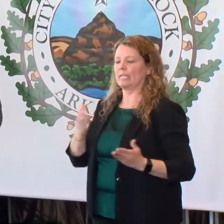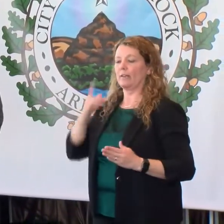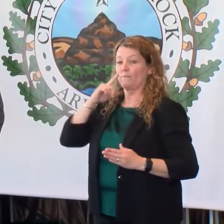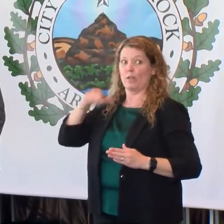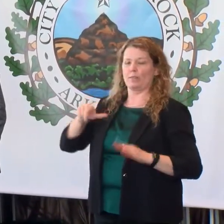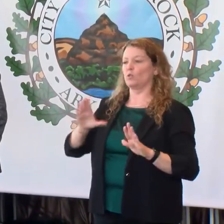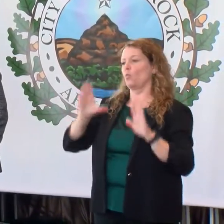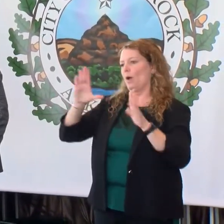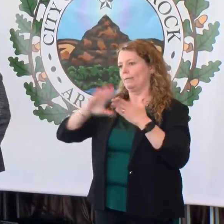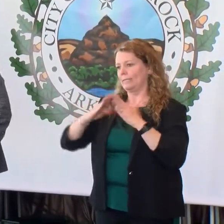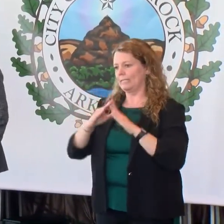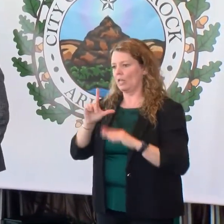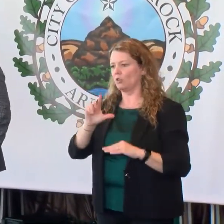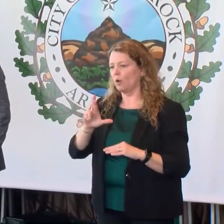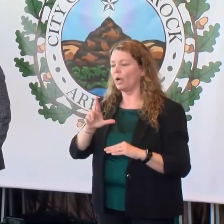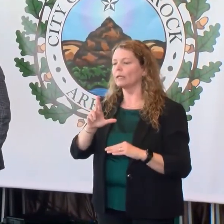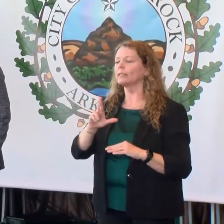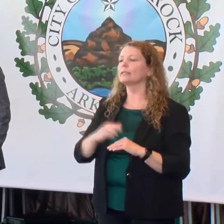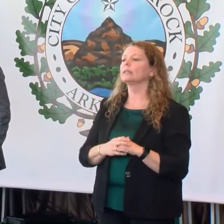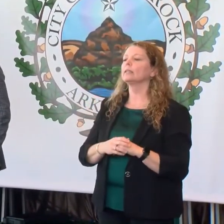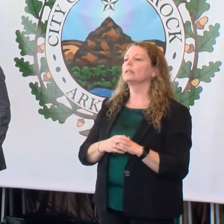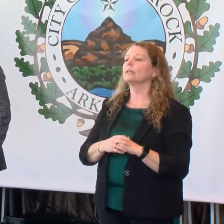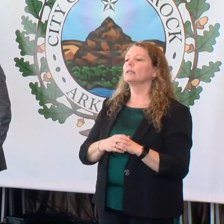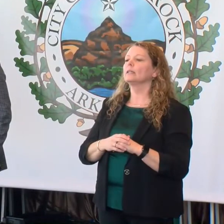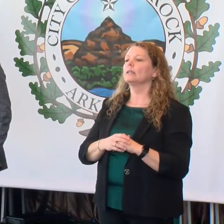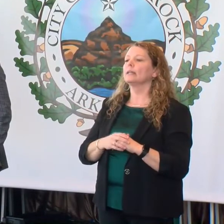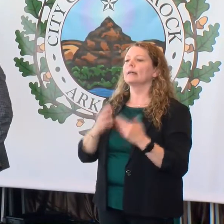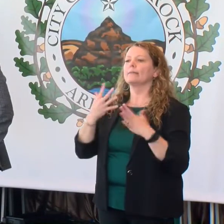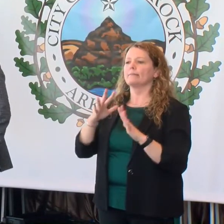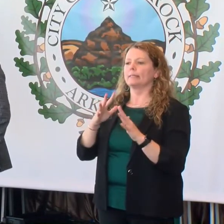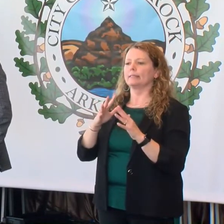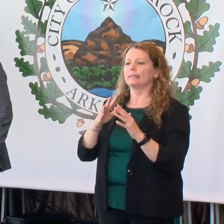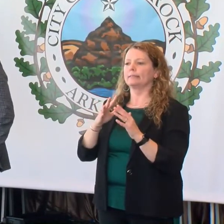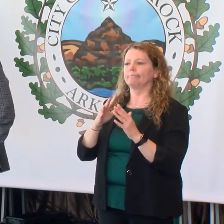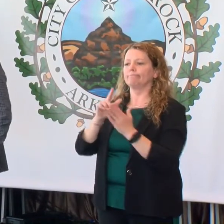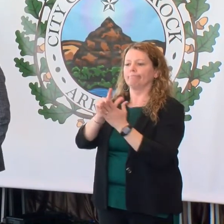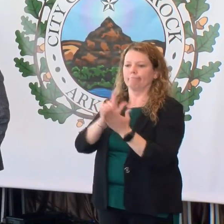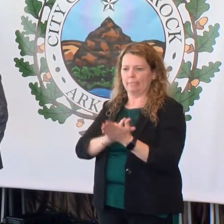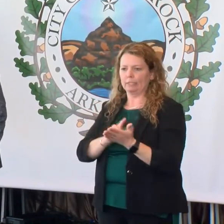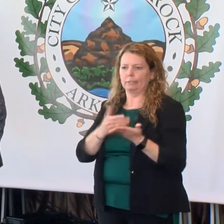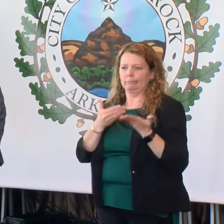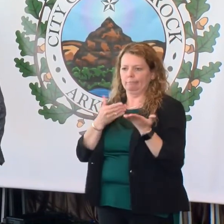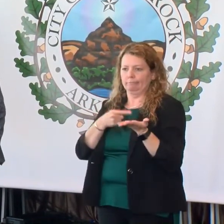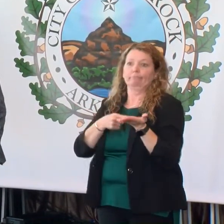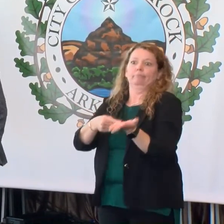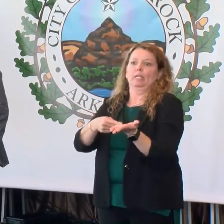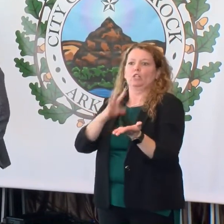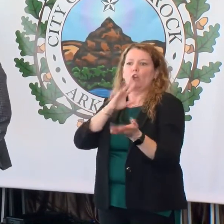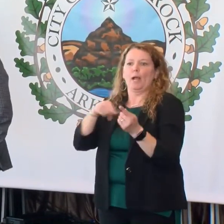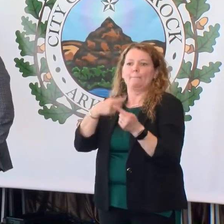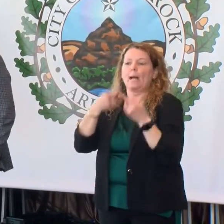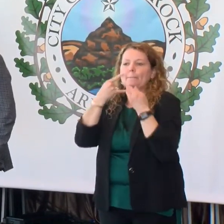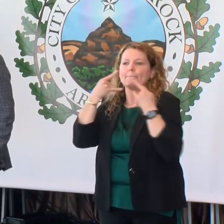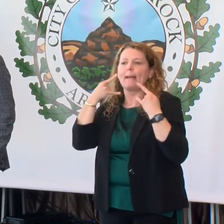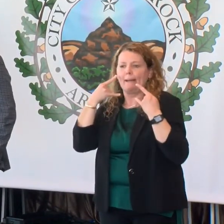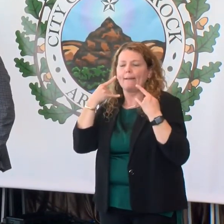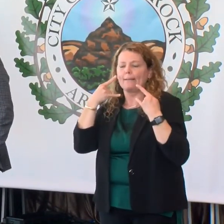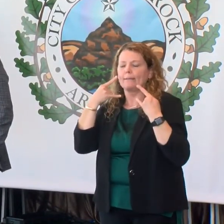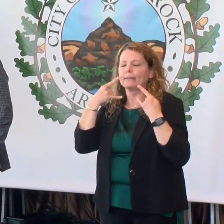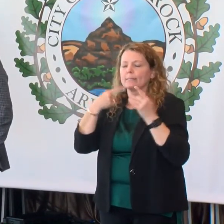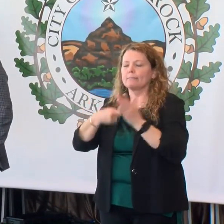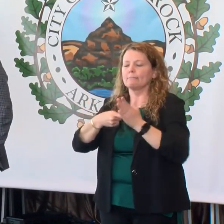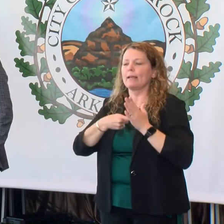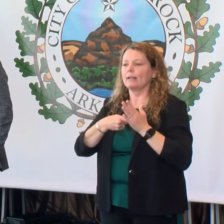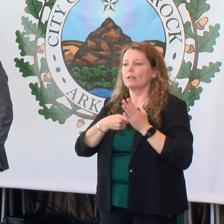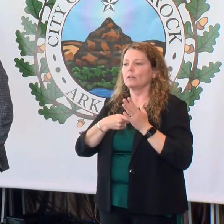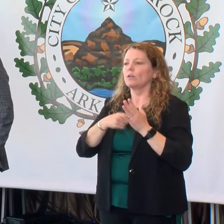draft the legislation that puts these mandates into effect. The declaration